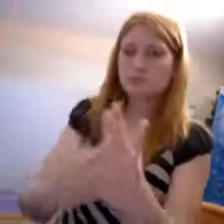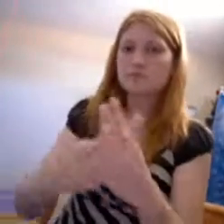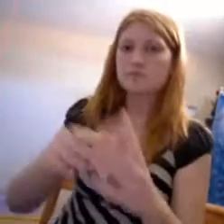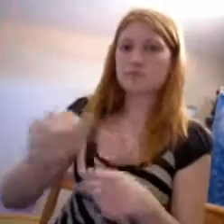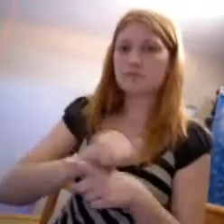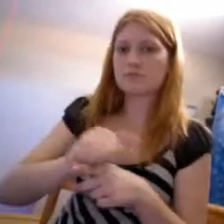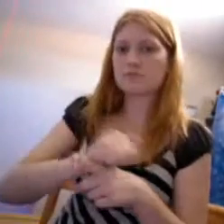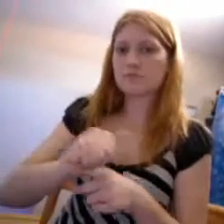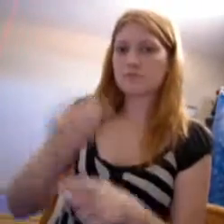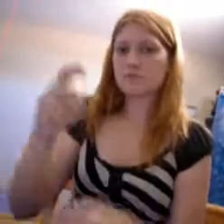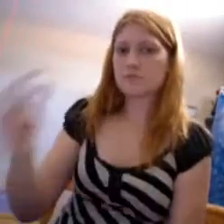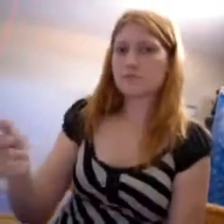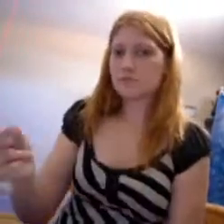I'm gonna I'm And it's a day.